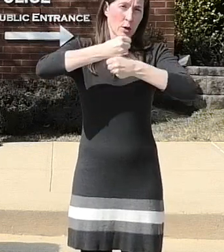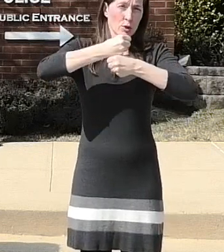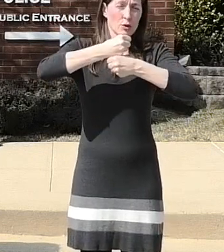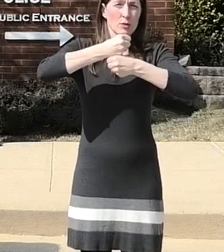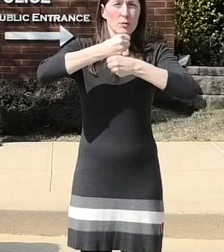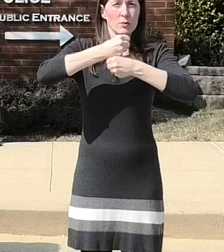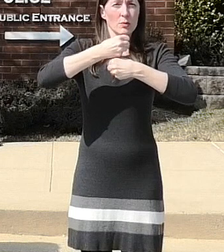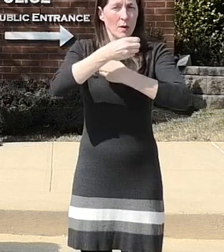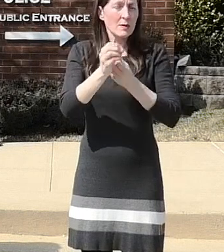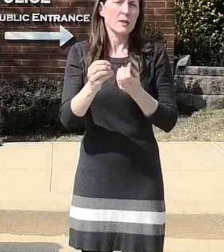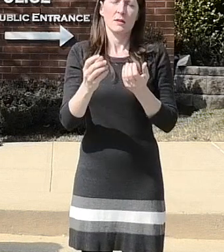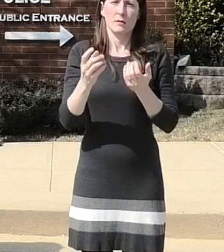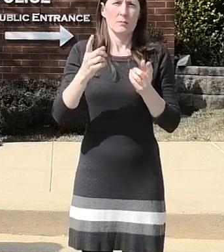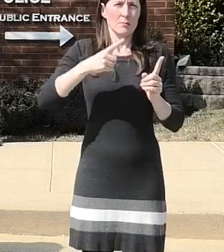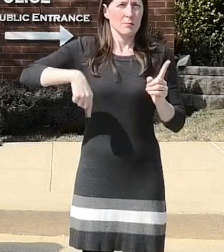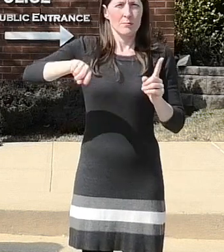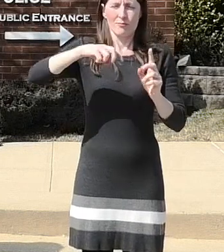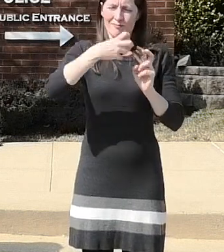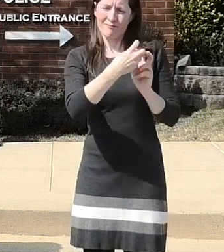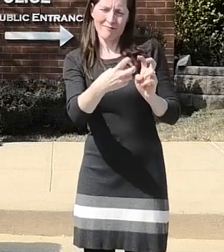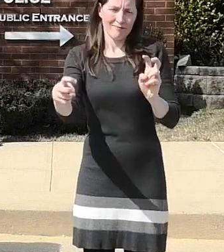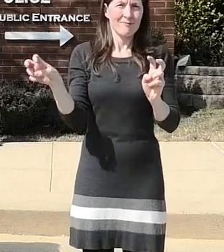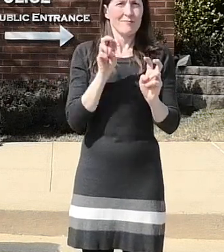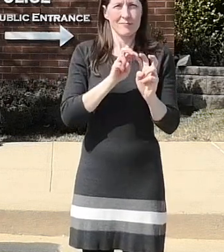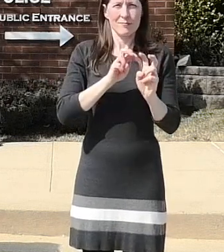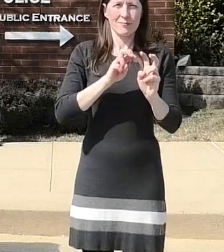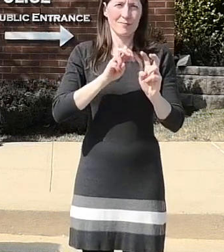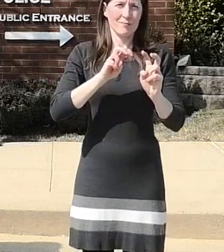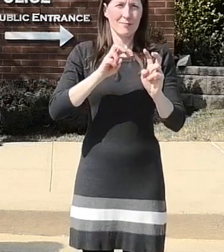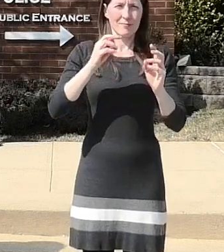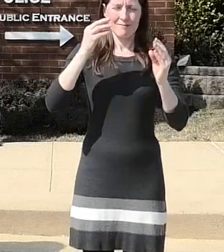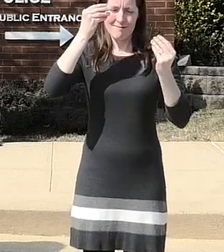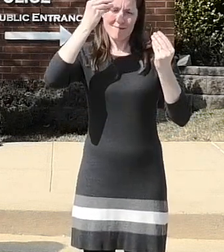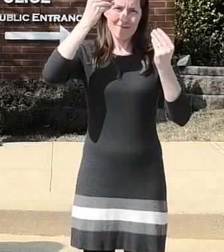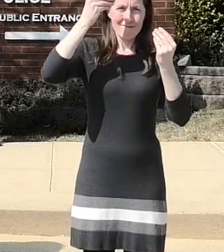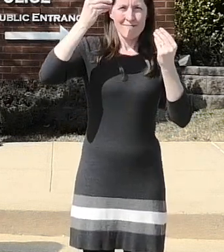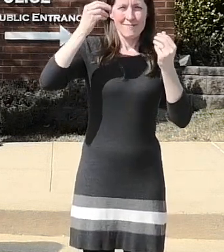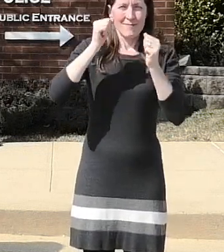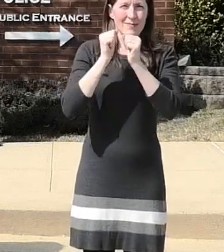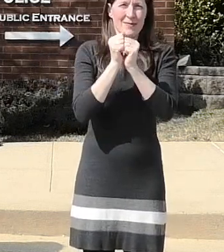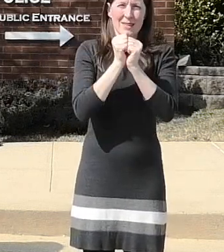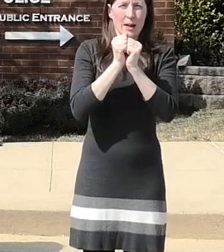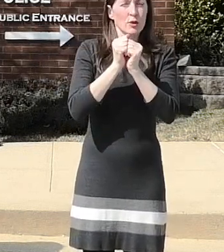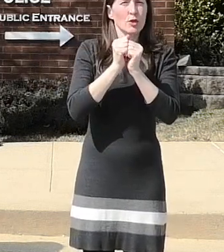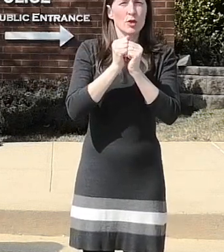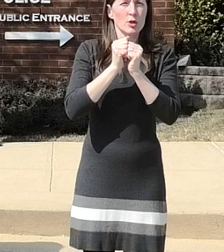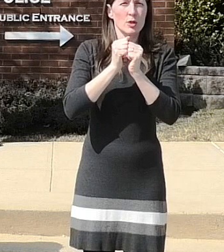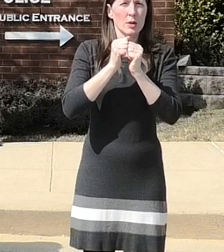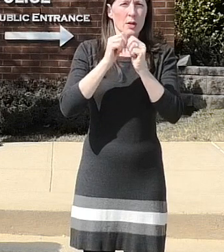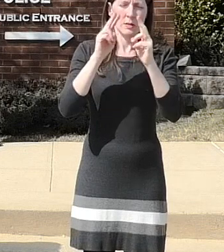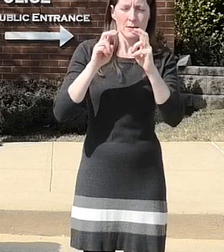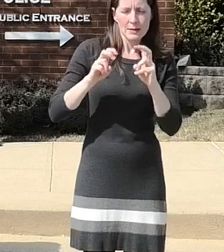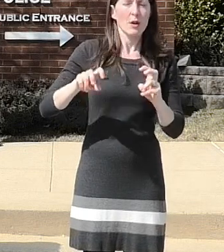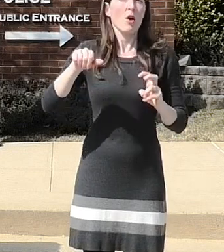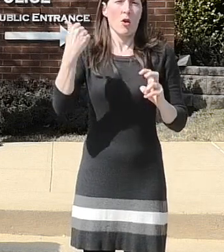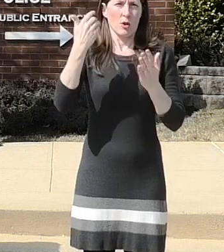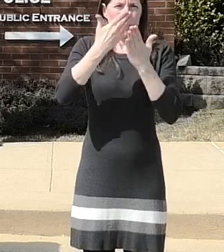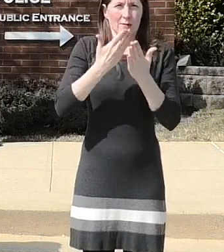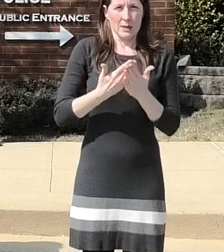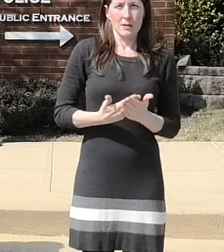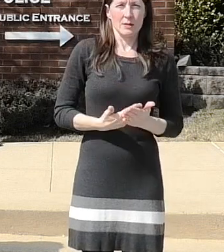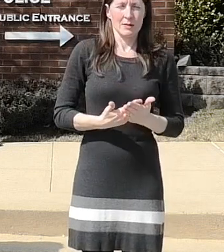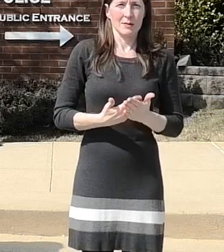that's where we all put our heads together um and started looking at a whole bunch of other evidence that we had um and and